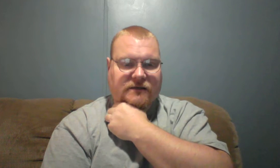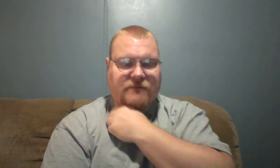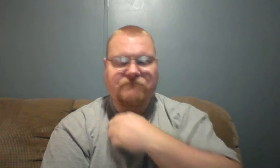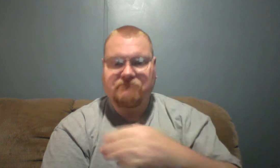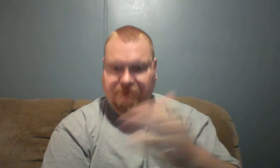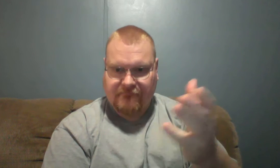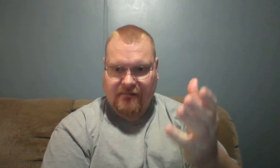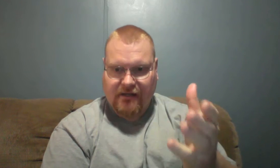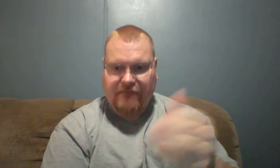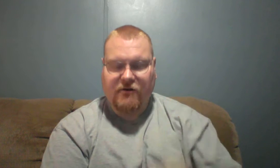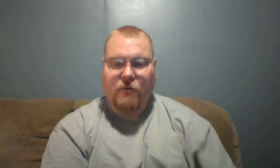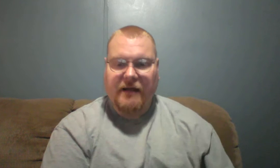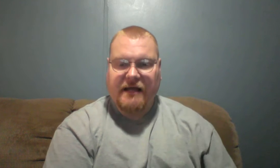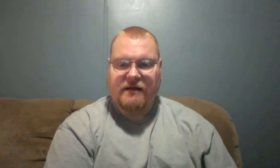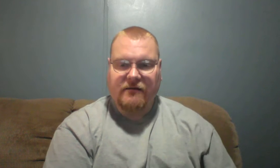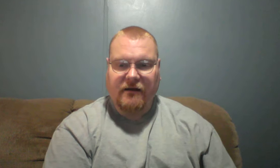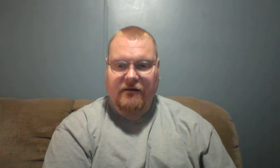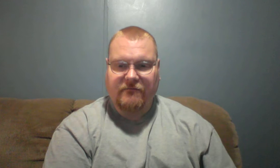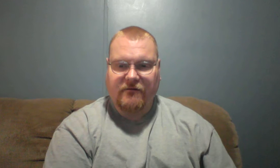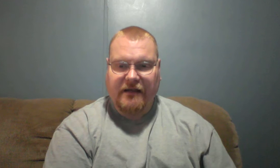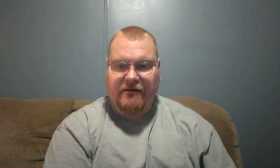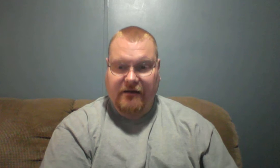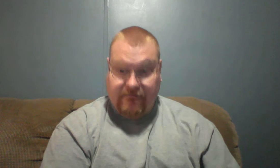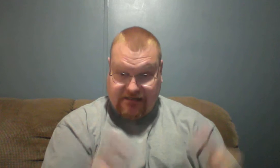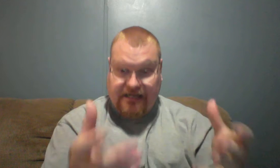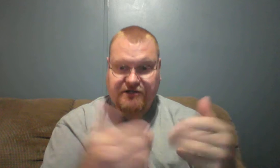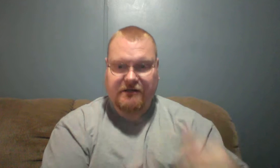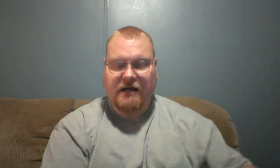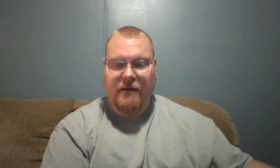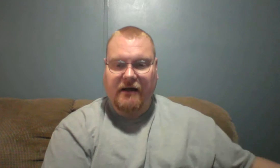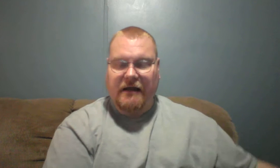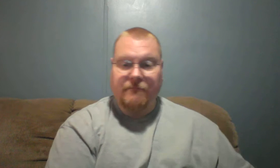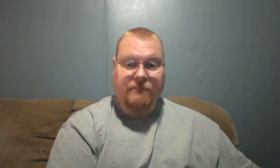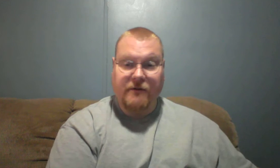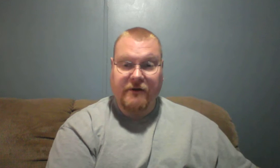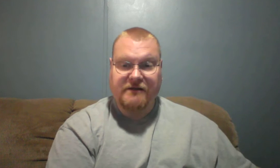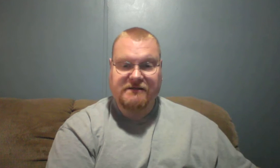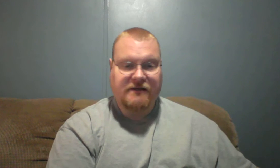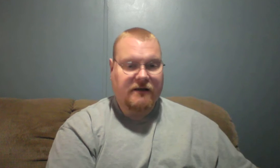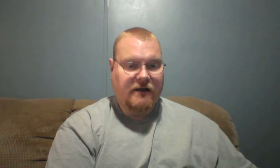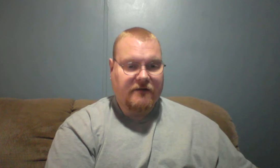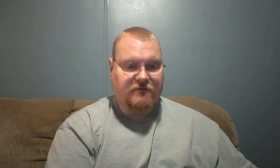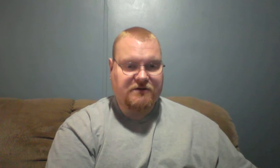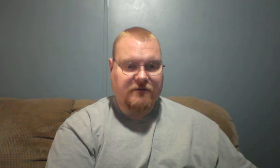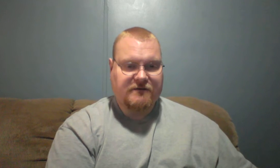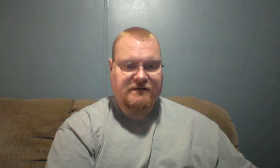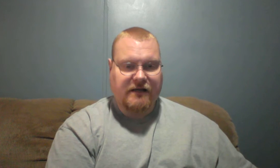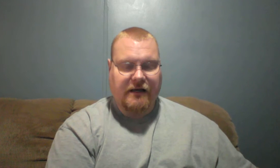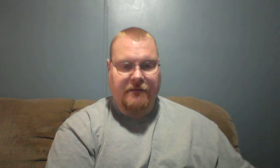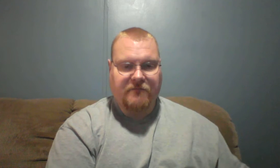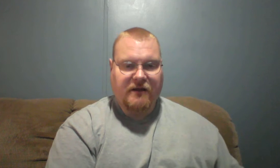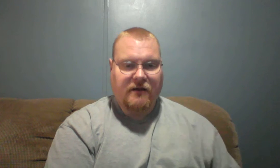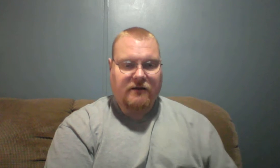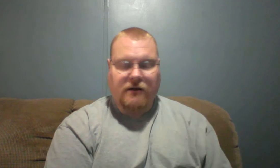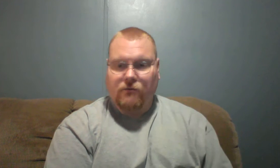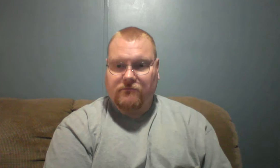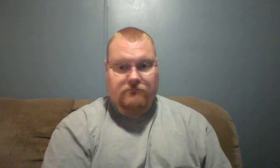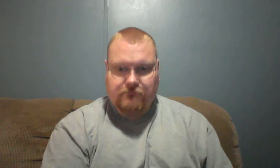give you an open hand and an invitation to come out and be with us for service. I'm